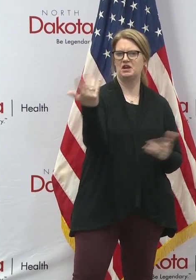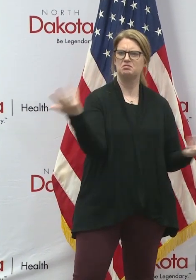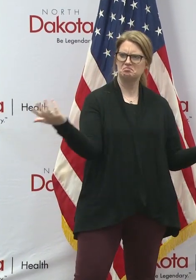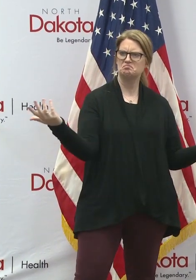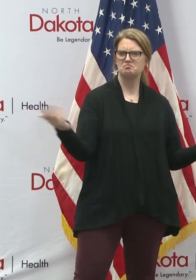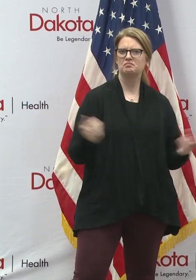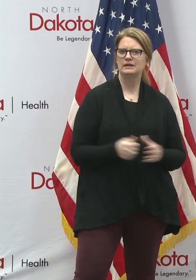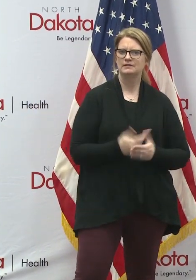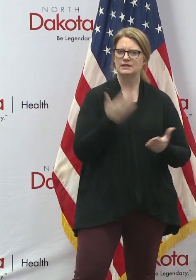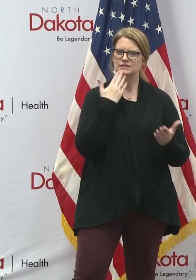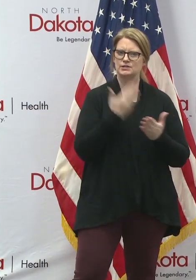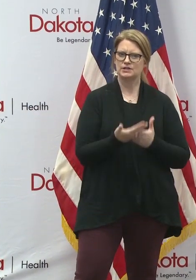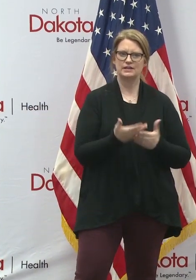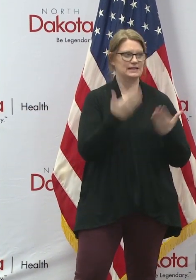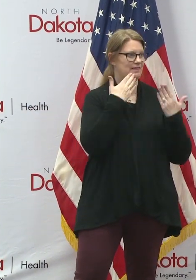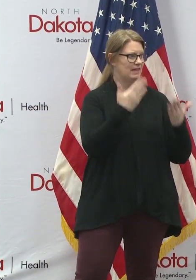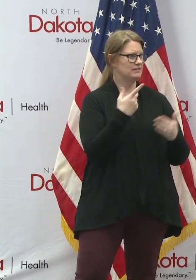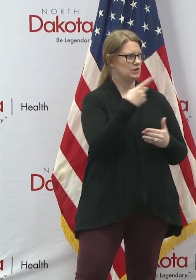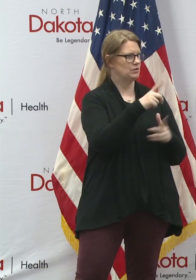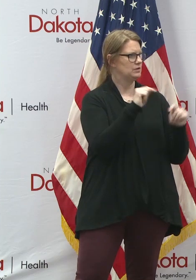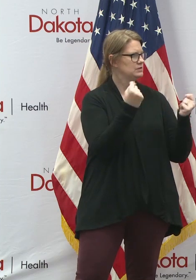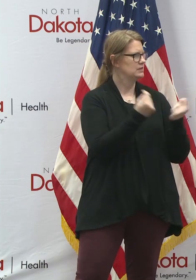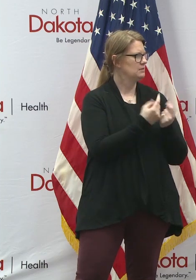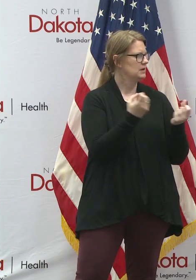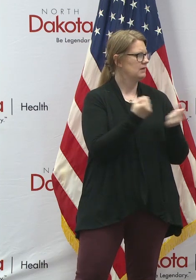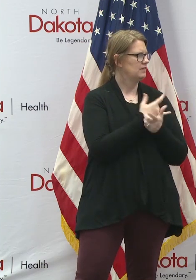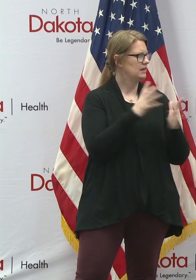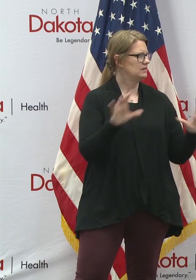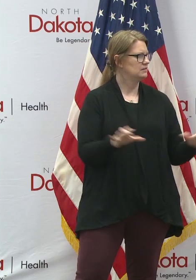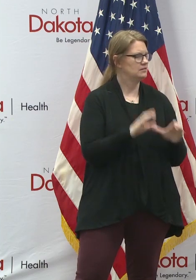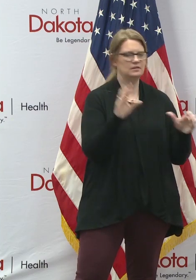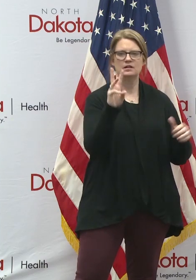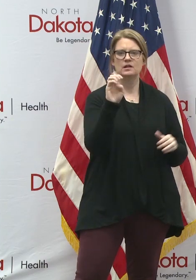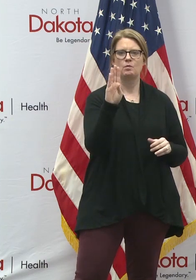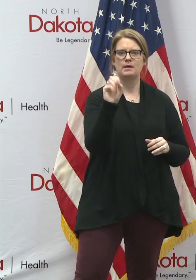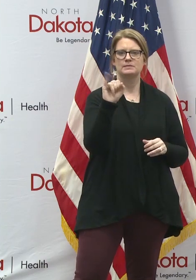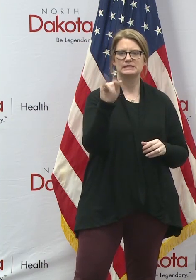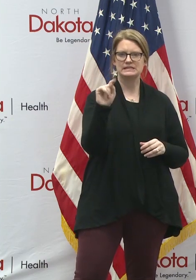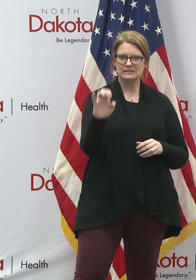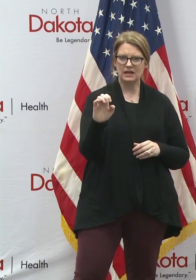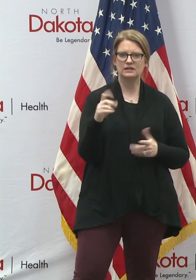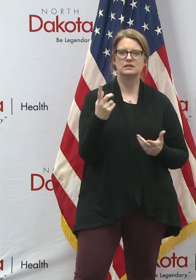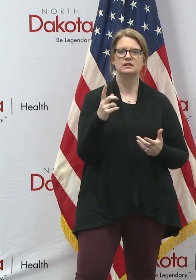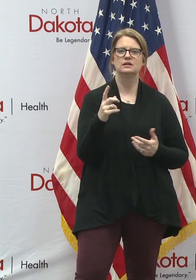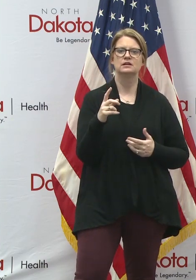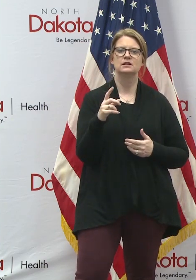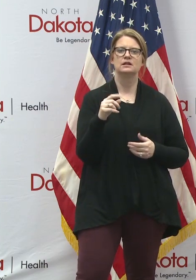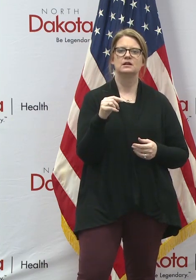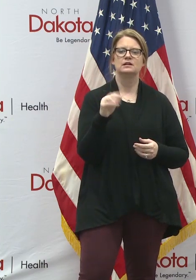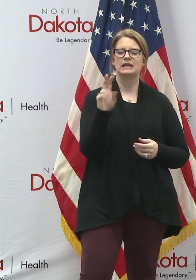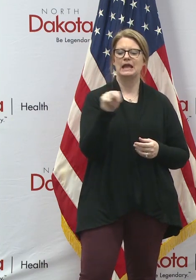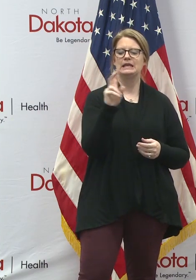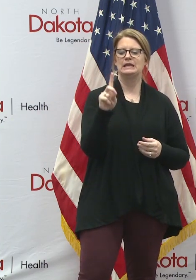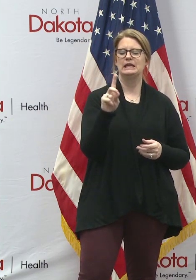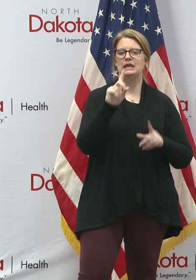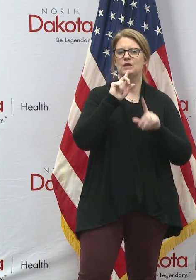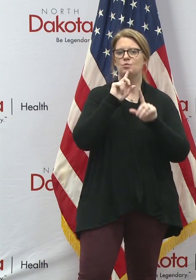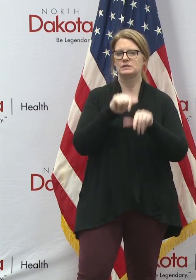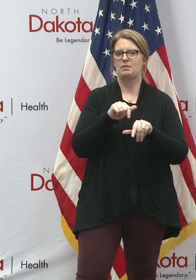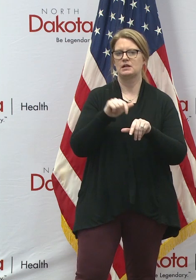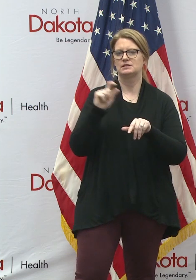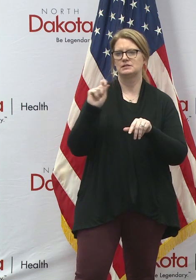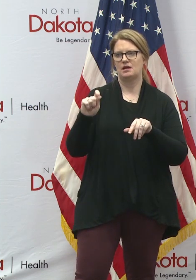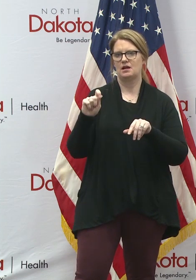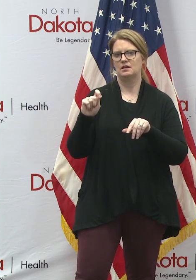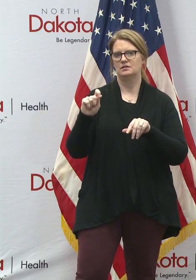good stuff, but thanks for you and your team for all they're doing. And again, the website that Ryan was referencing was ndresponse